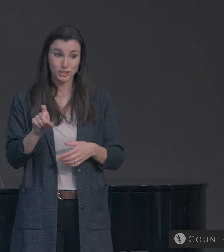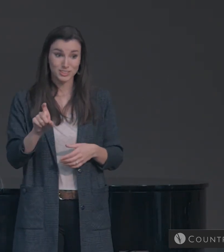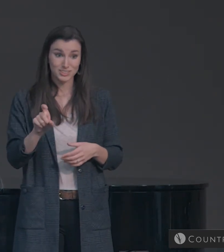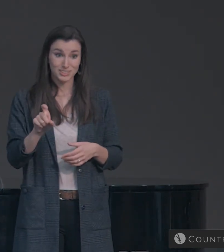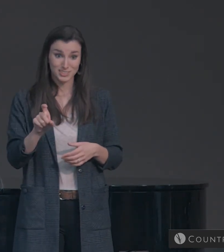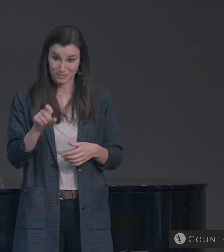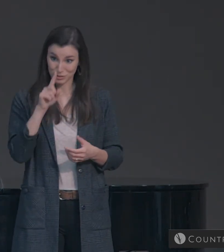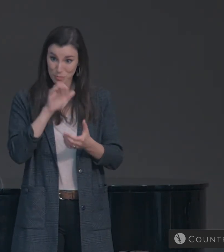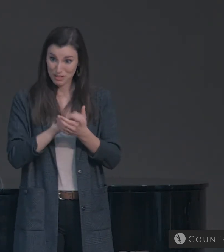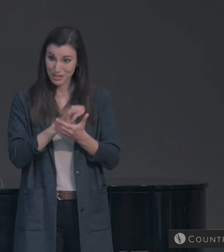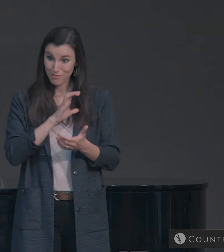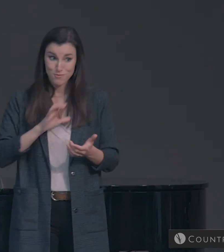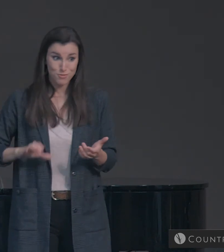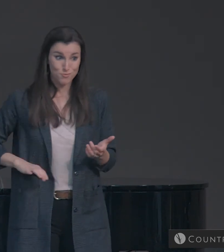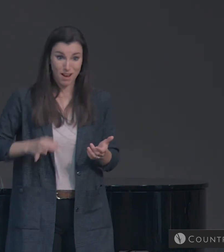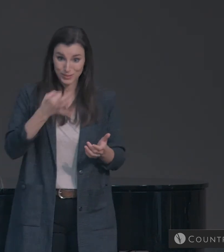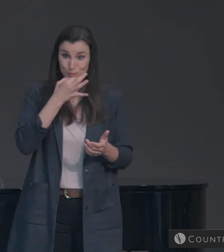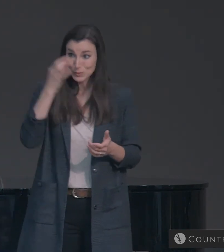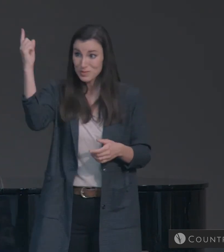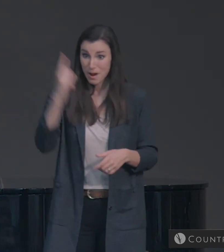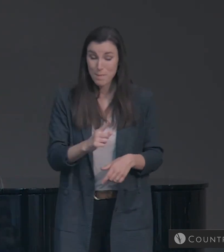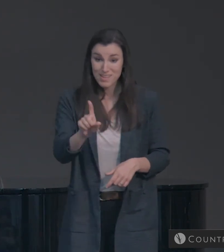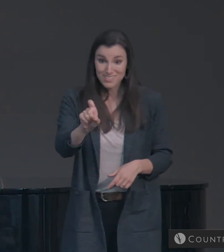You believe Christ's return is imminent?